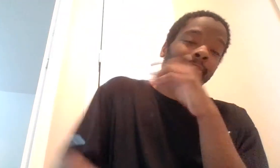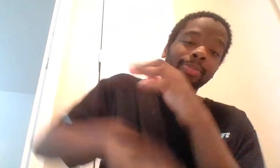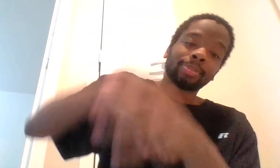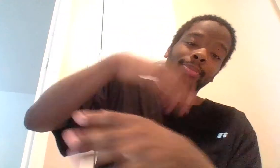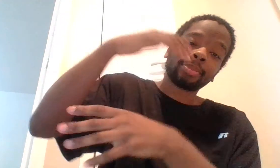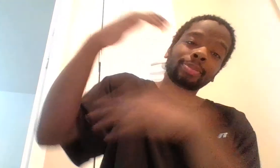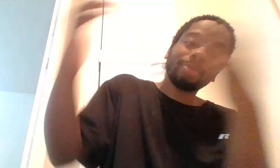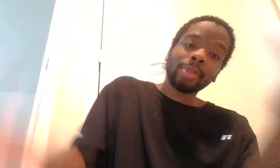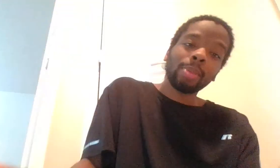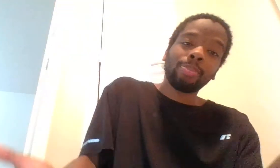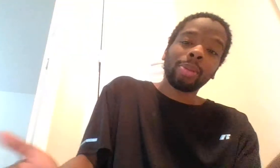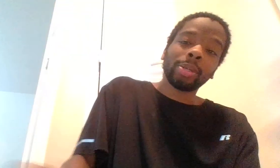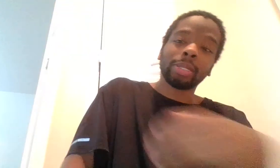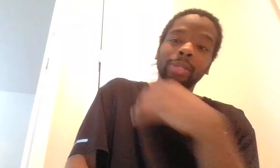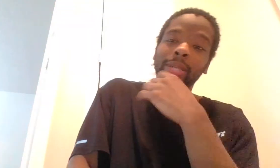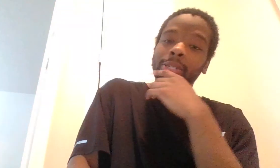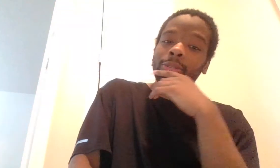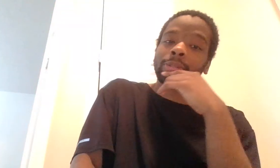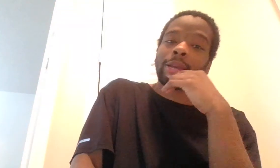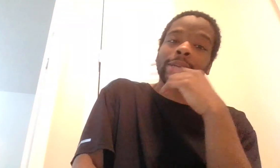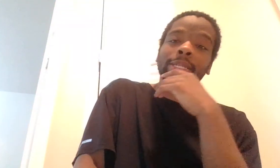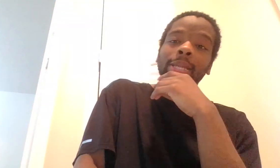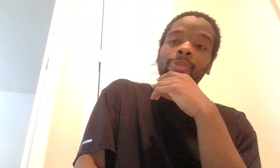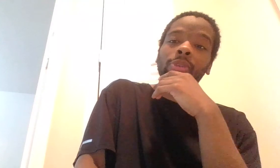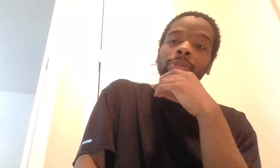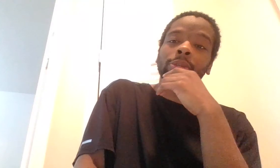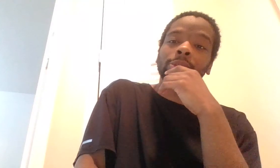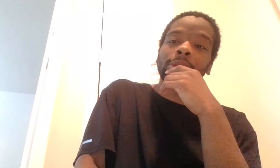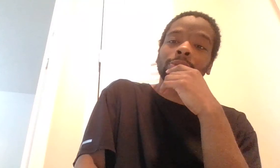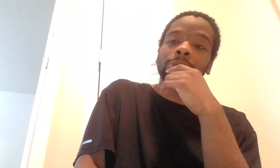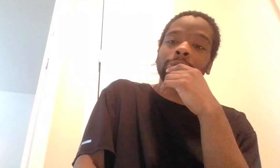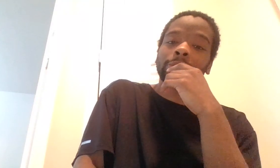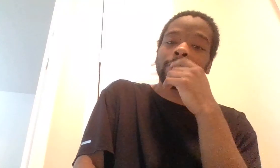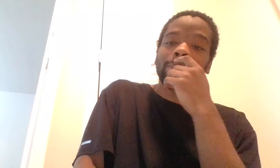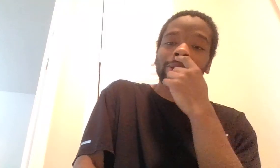pretty much here are the statues. As I say before I'm starting to do statue series, I'm out. ...